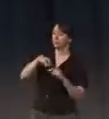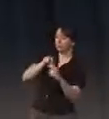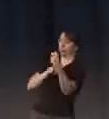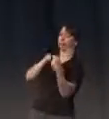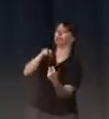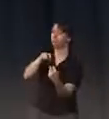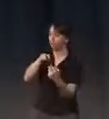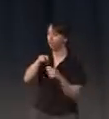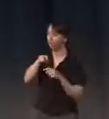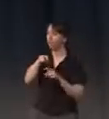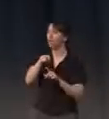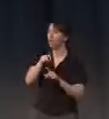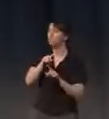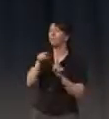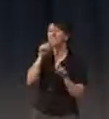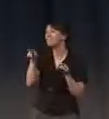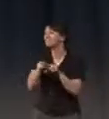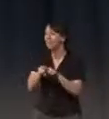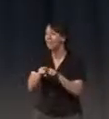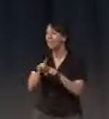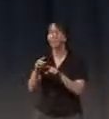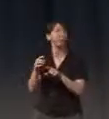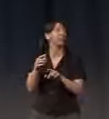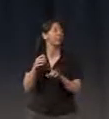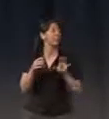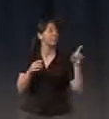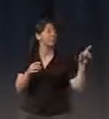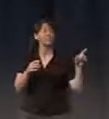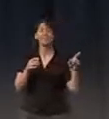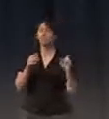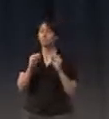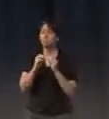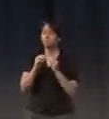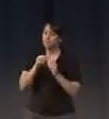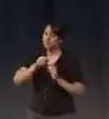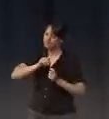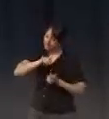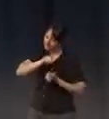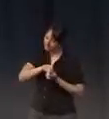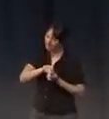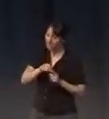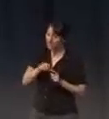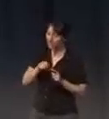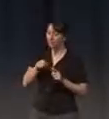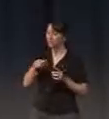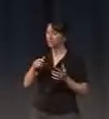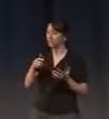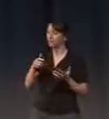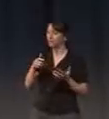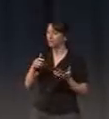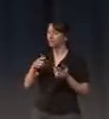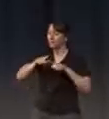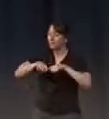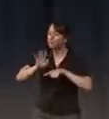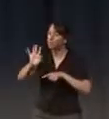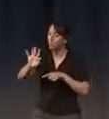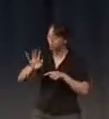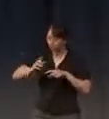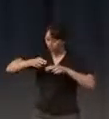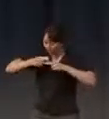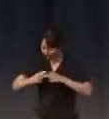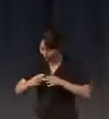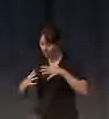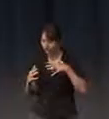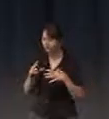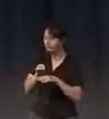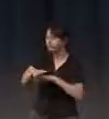everybody comes like this. Here is really, it measures the specificity of your own weight. And it came, you know, one of the books which